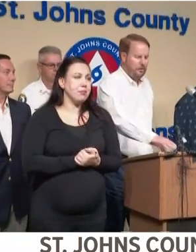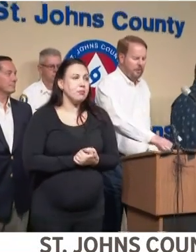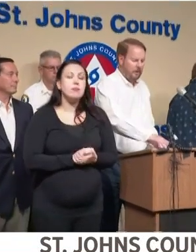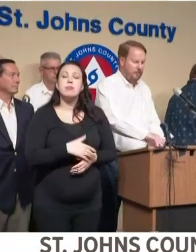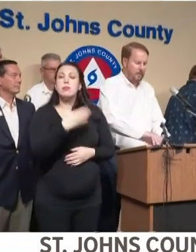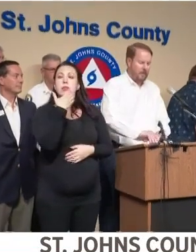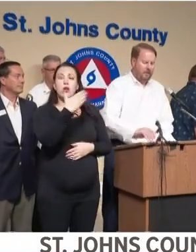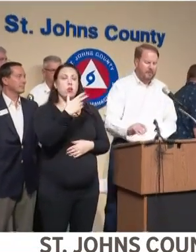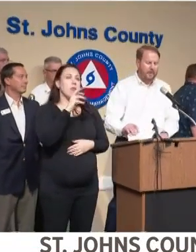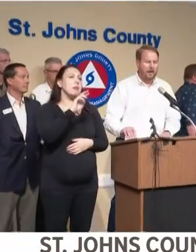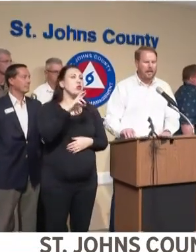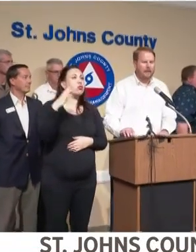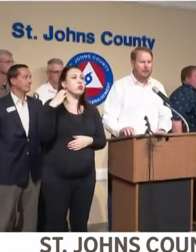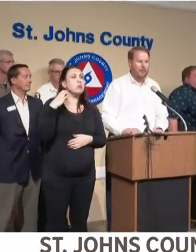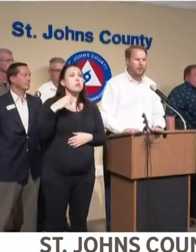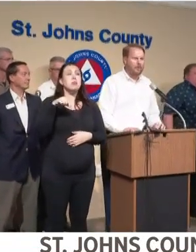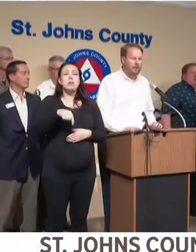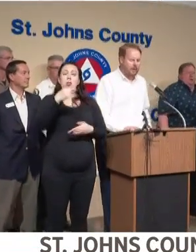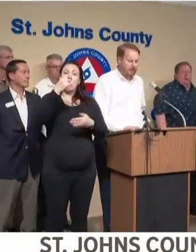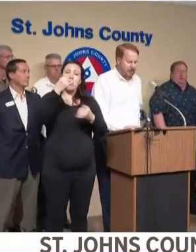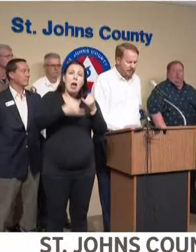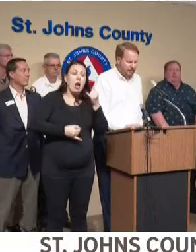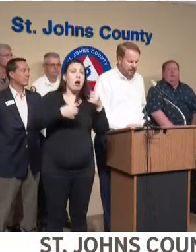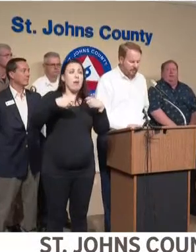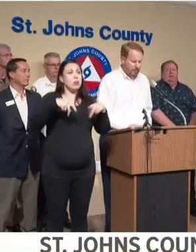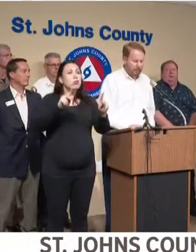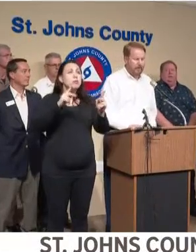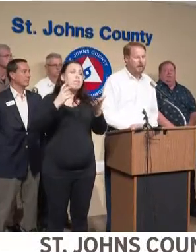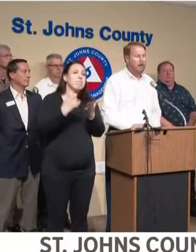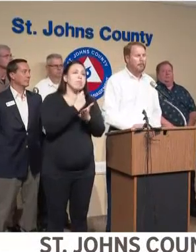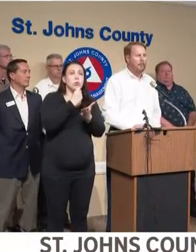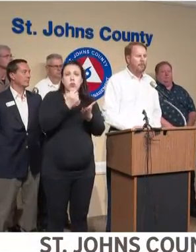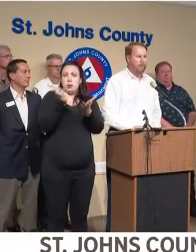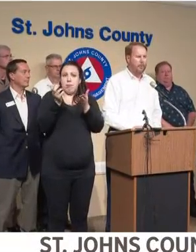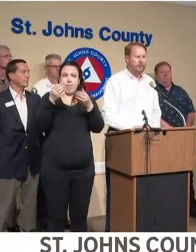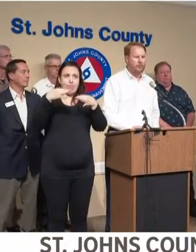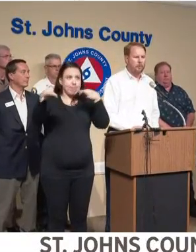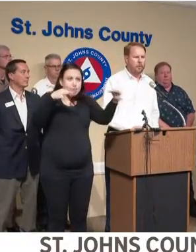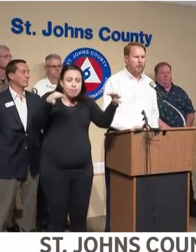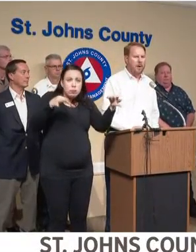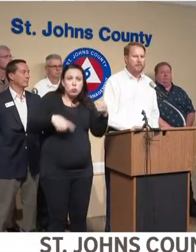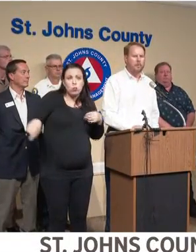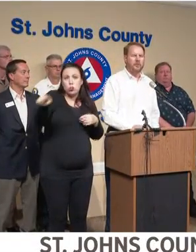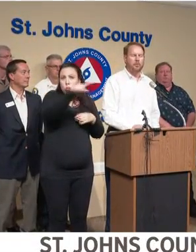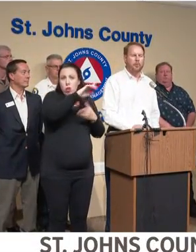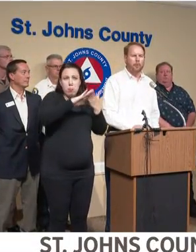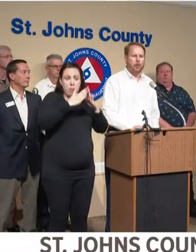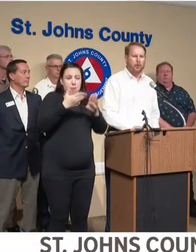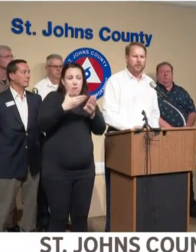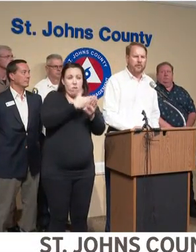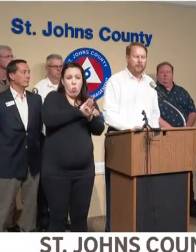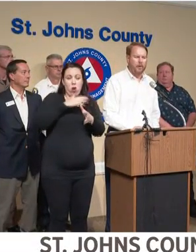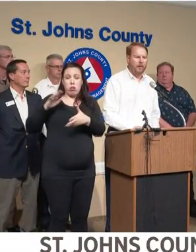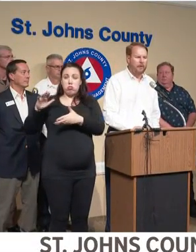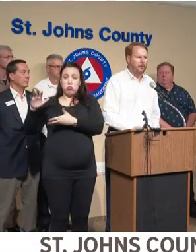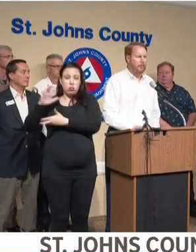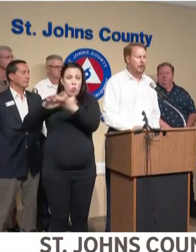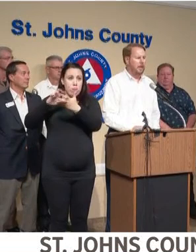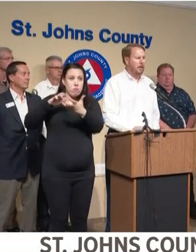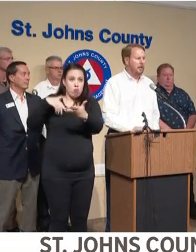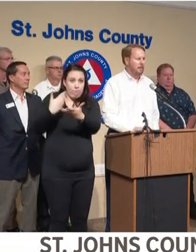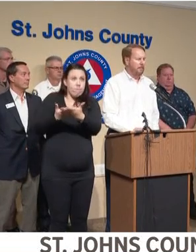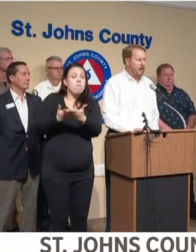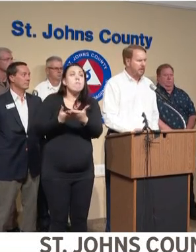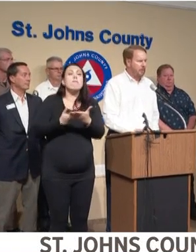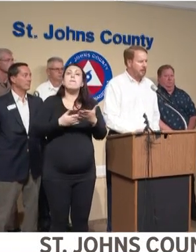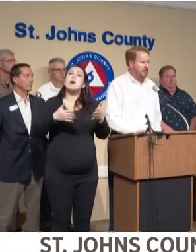Thank you, Mr. Chair. This being the last opportunity to talk to the community before the storm arrives, we just want to encourage everybody to